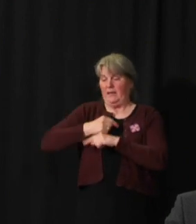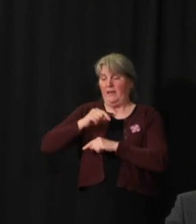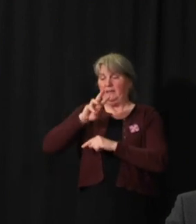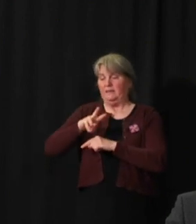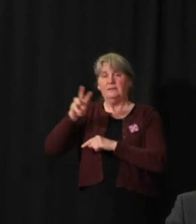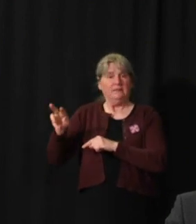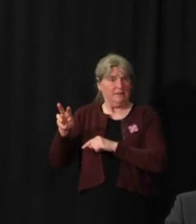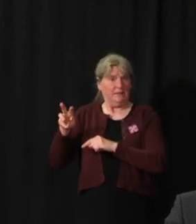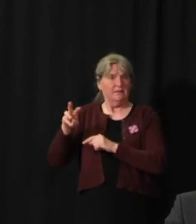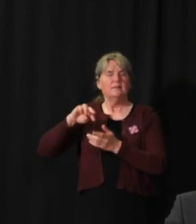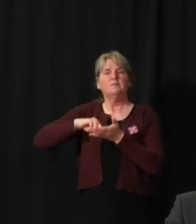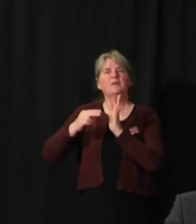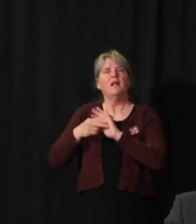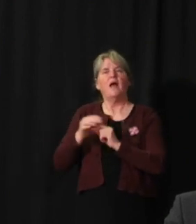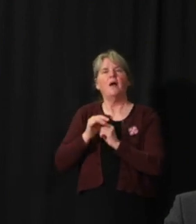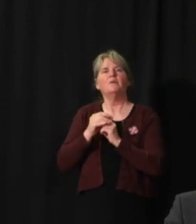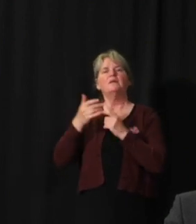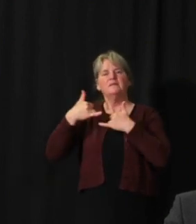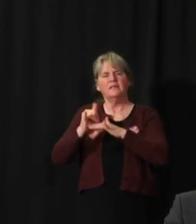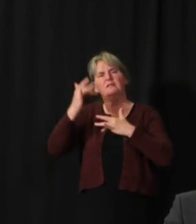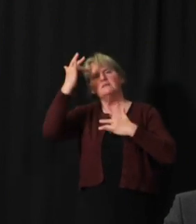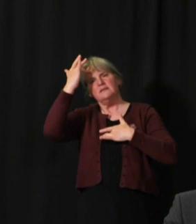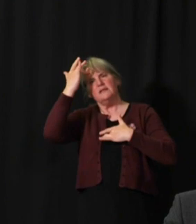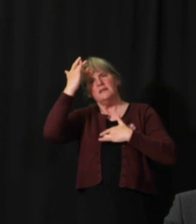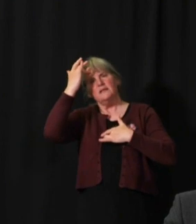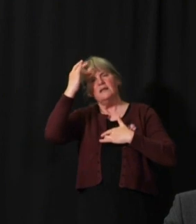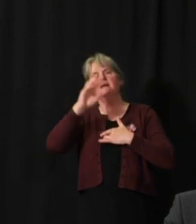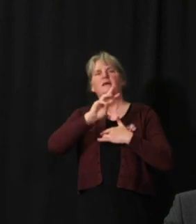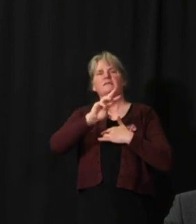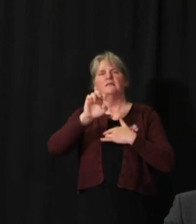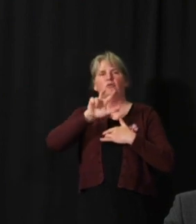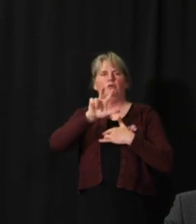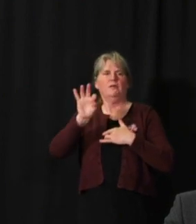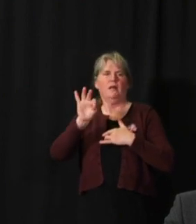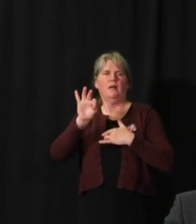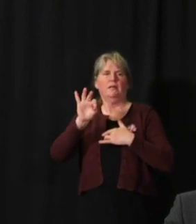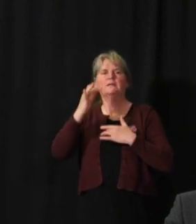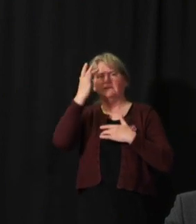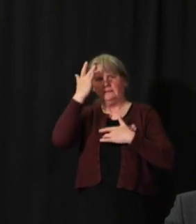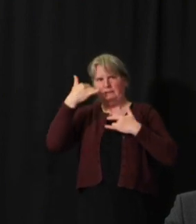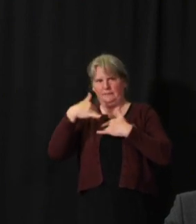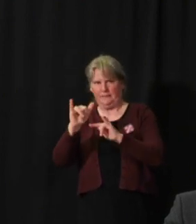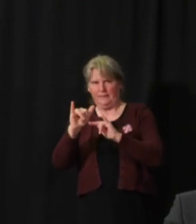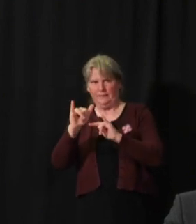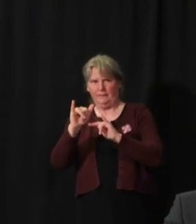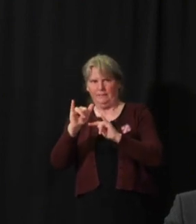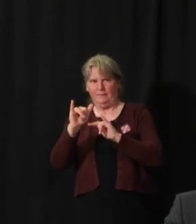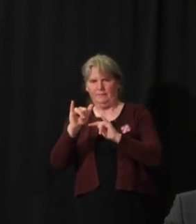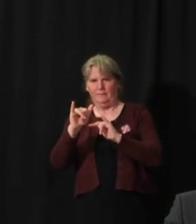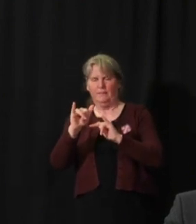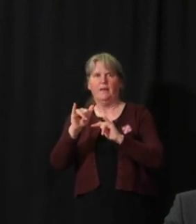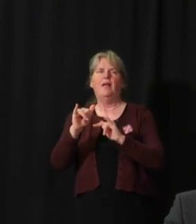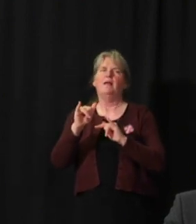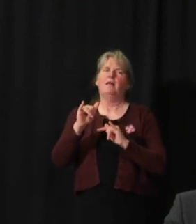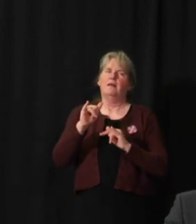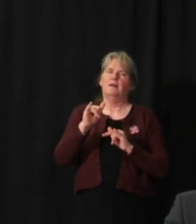cases. That would be documented. So that means